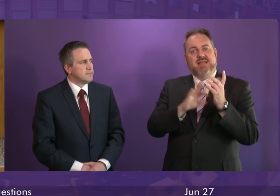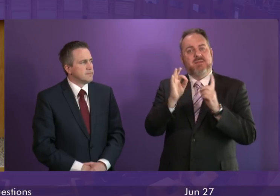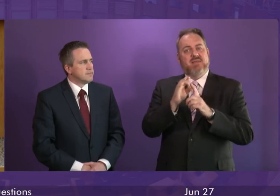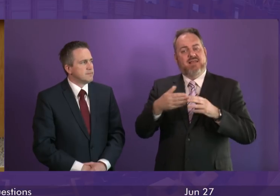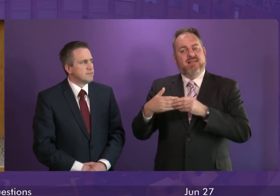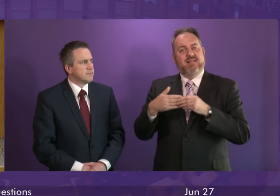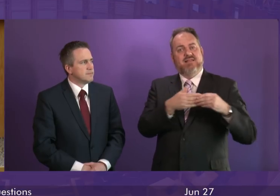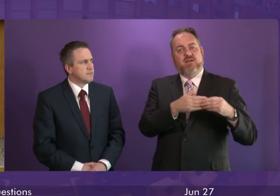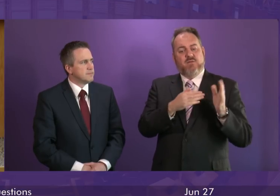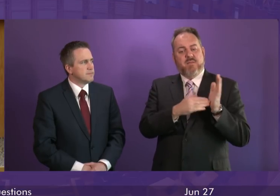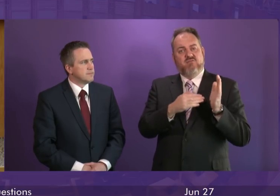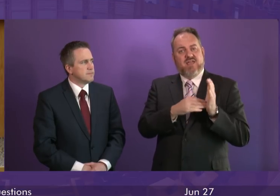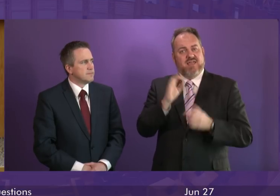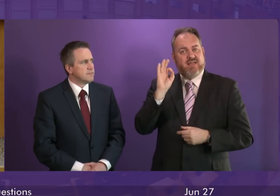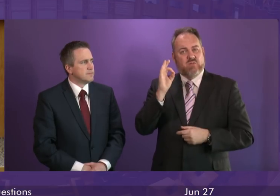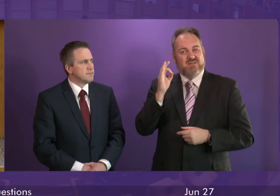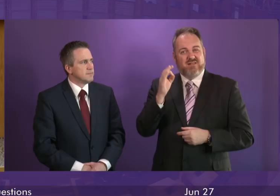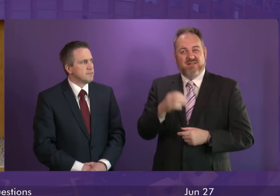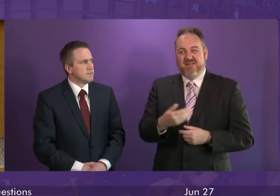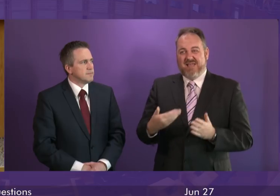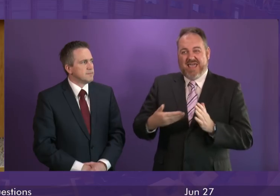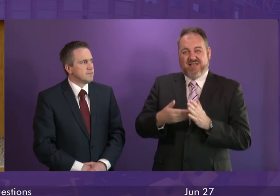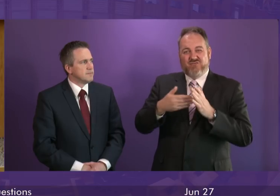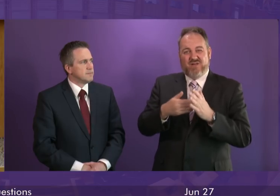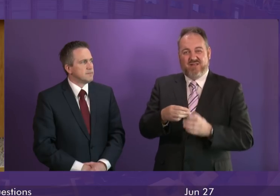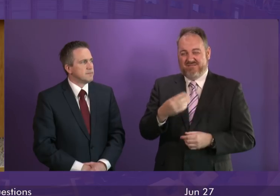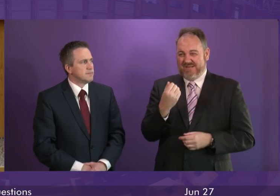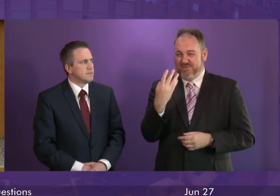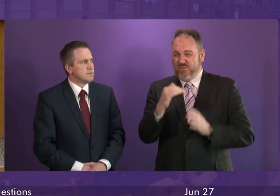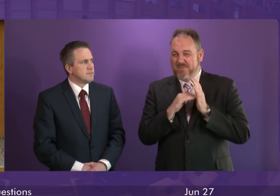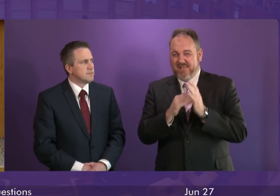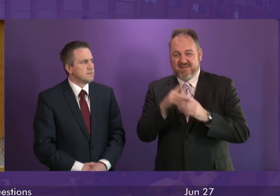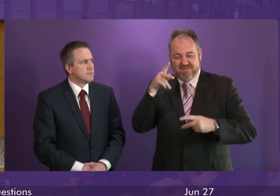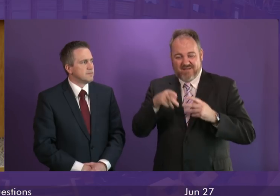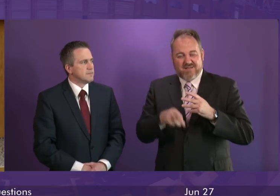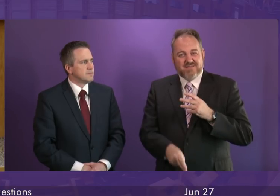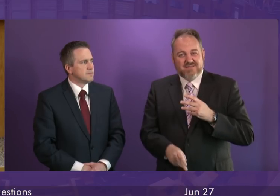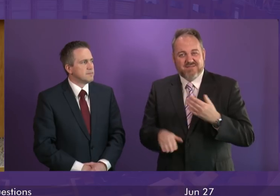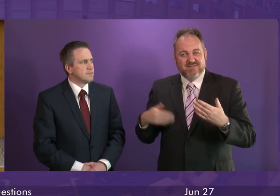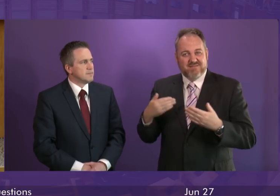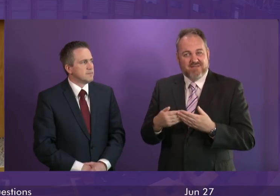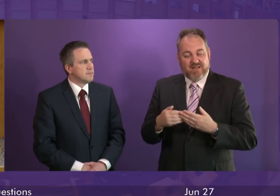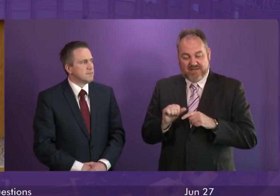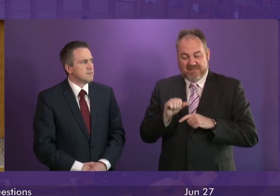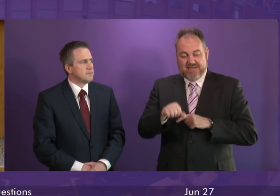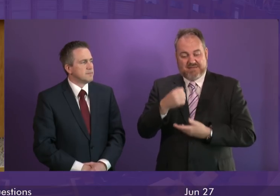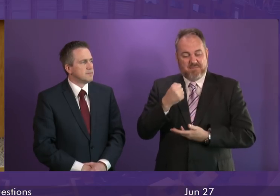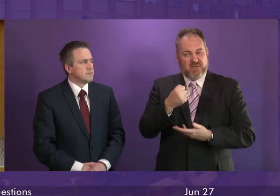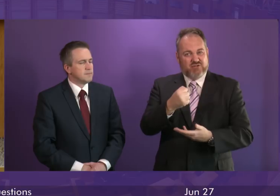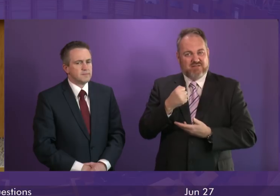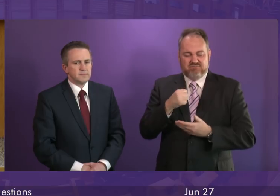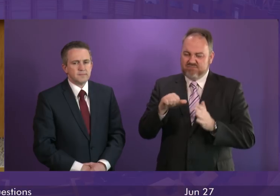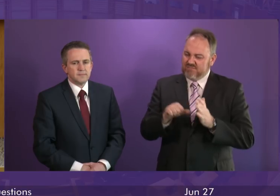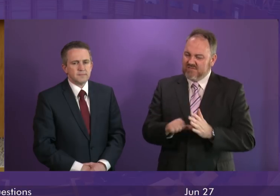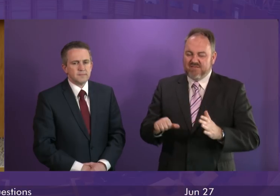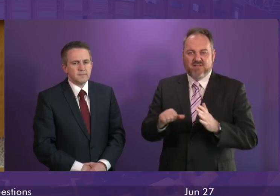Council that they face another 19.3 million pounds worth of cuts by 2021, with future budgets very challenging. So local people in Murray